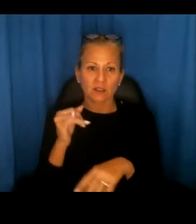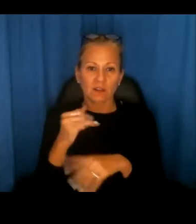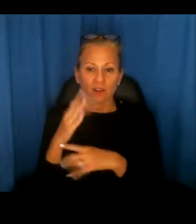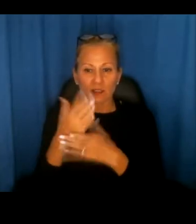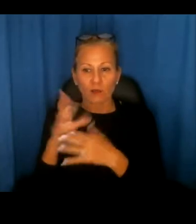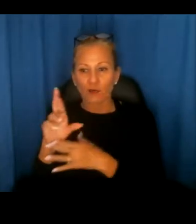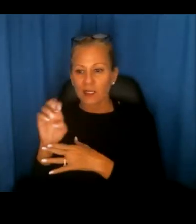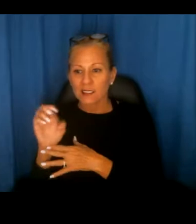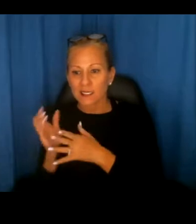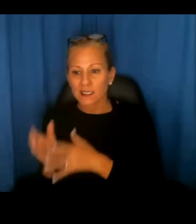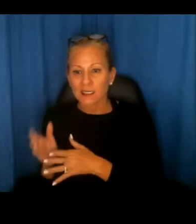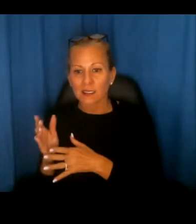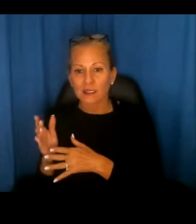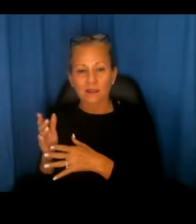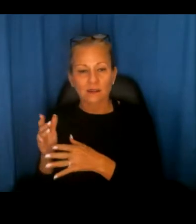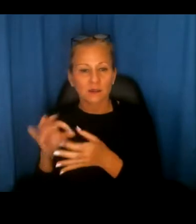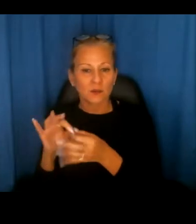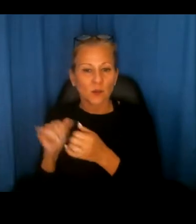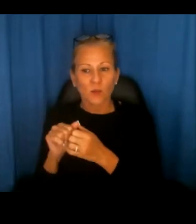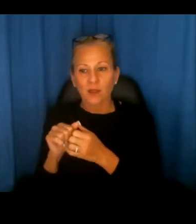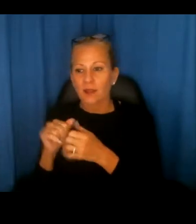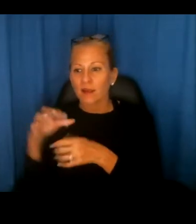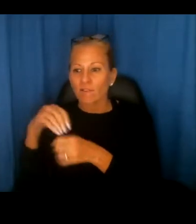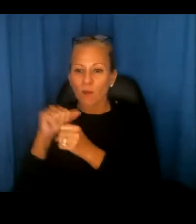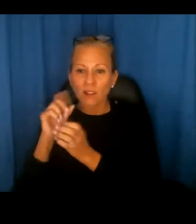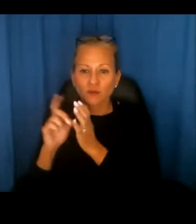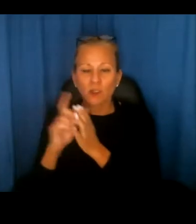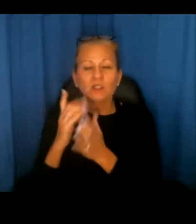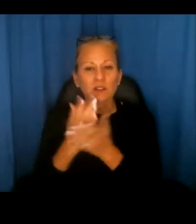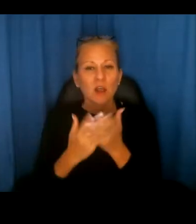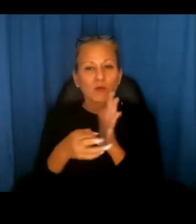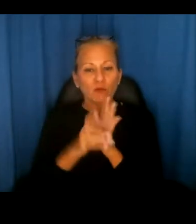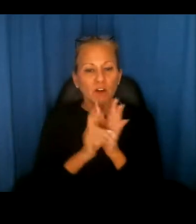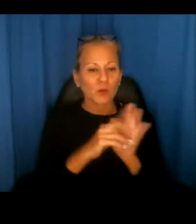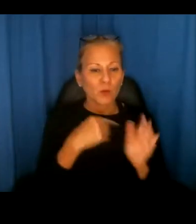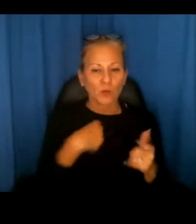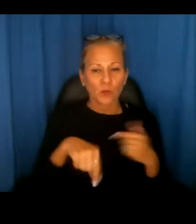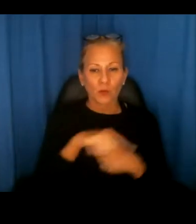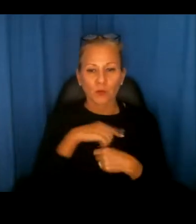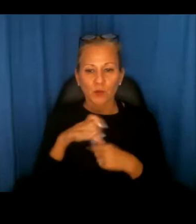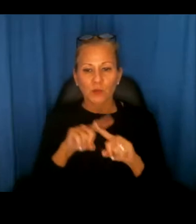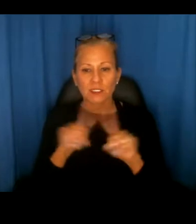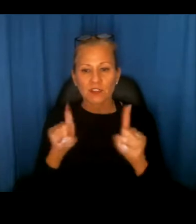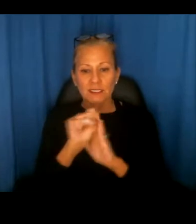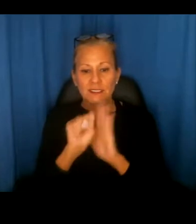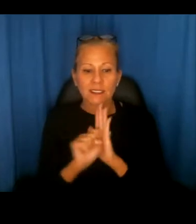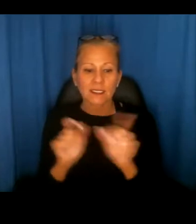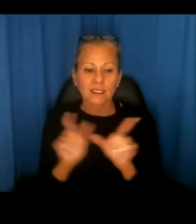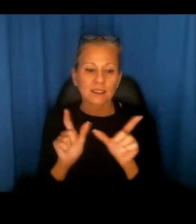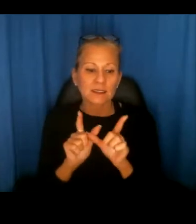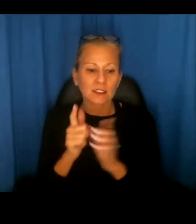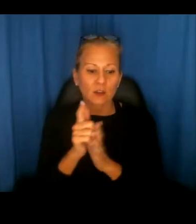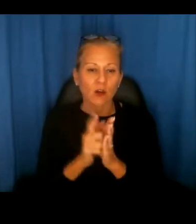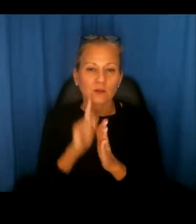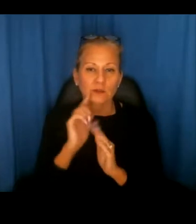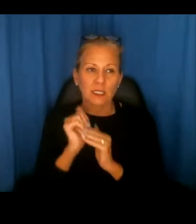agents who engage in discrimination. So already, uh, some review that we've done of these different state licensing laws has